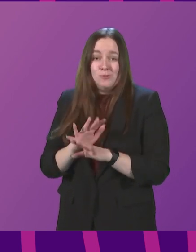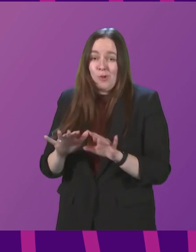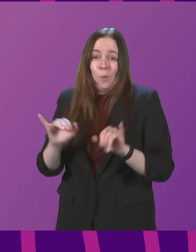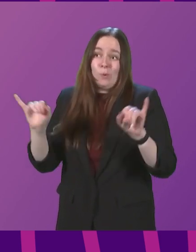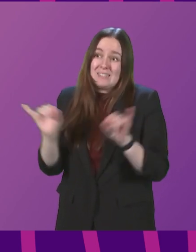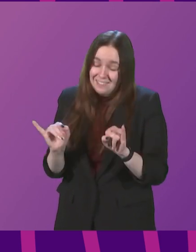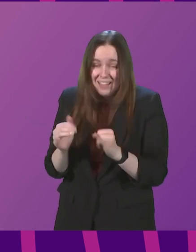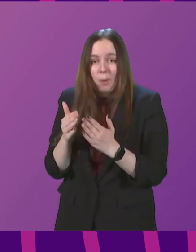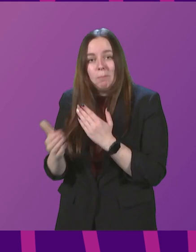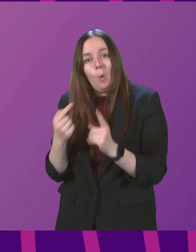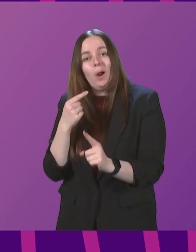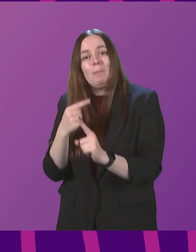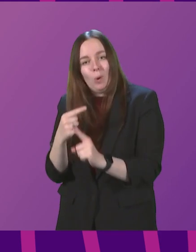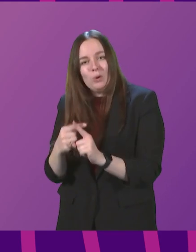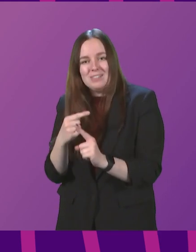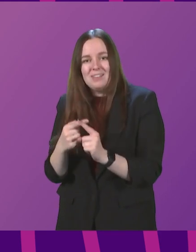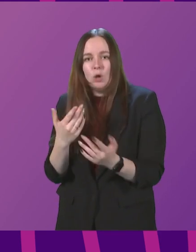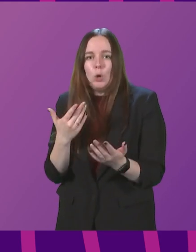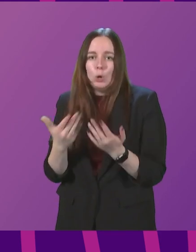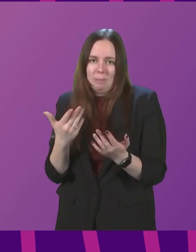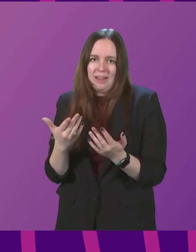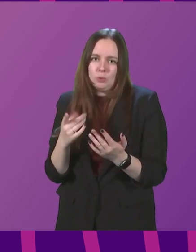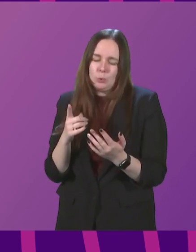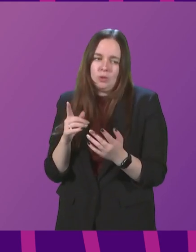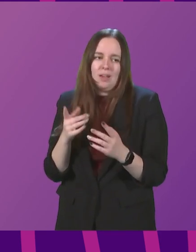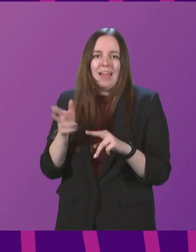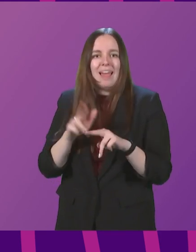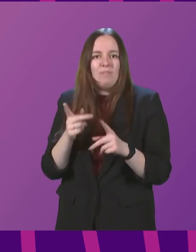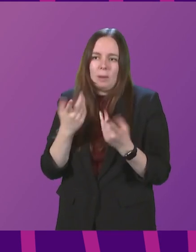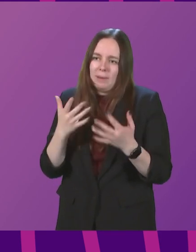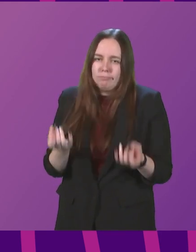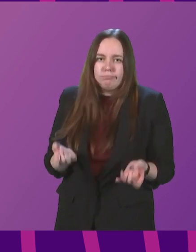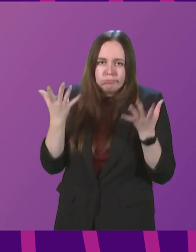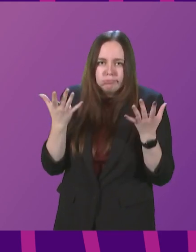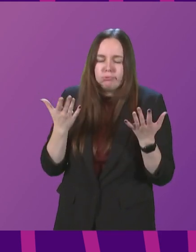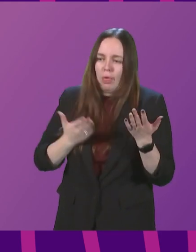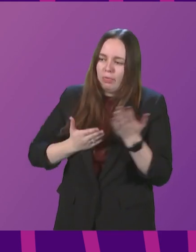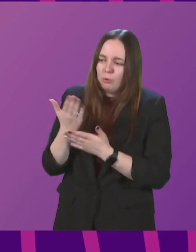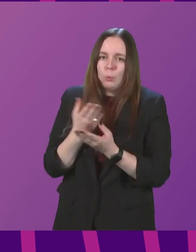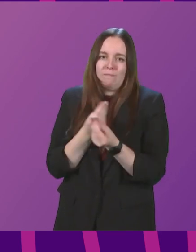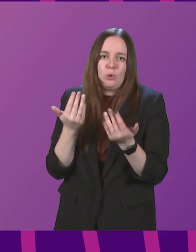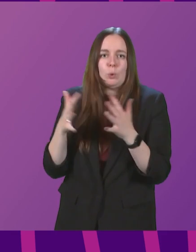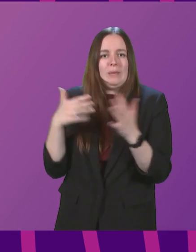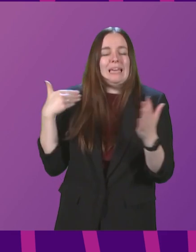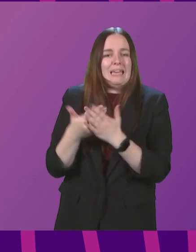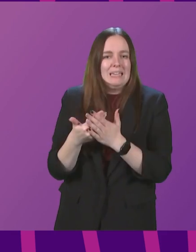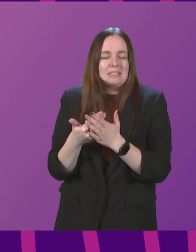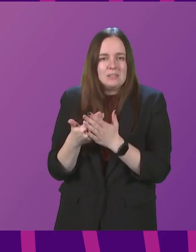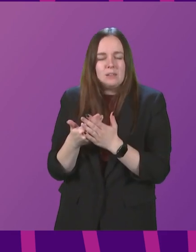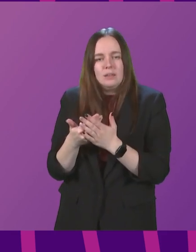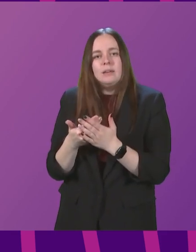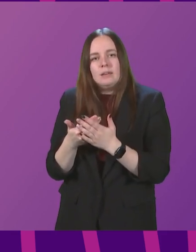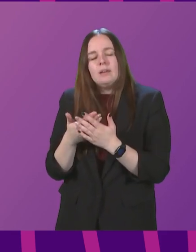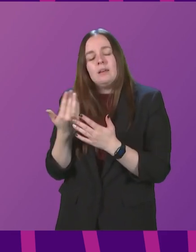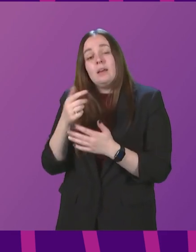more positive than it might otherwise have been without the sacrifices everyone has made over these past few weeks. Despite